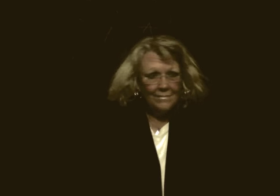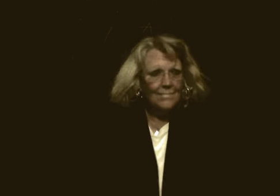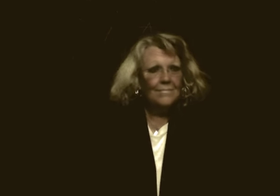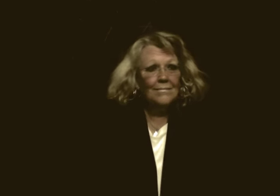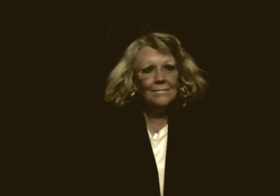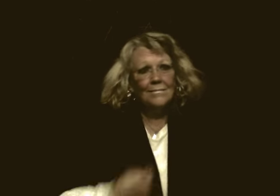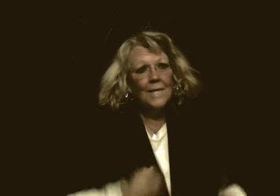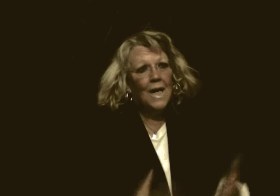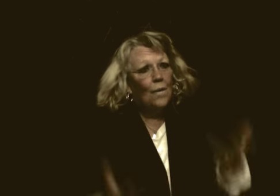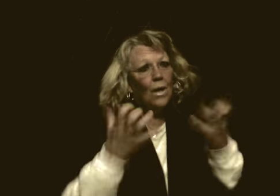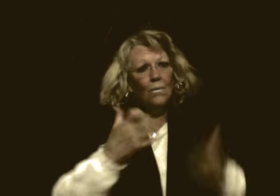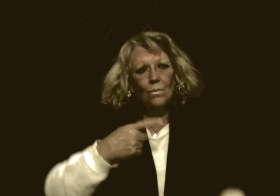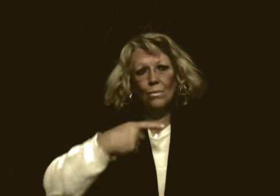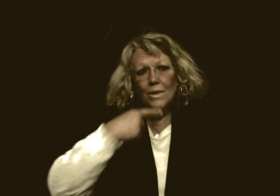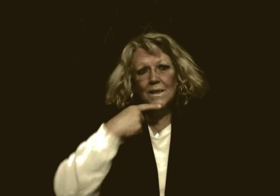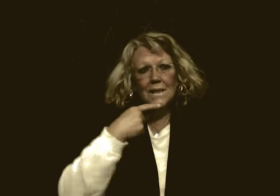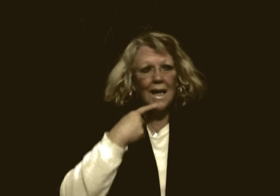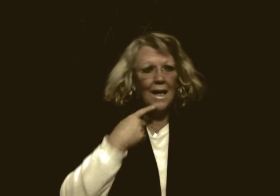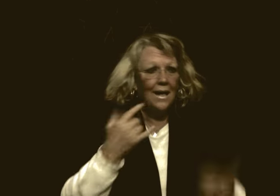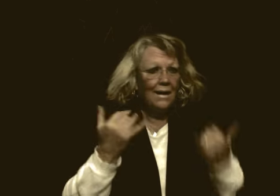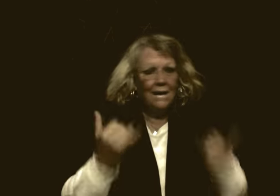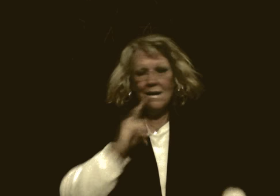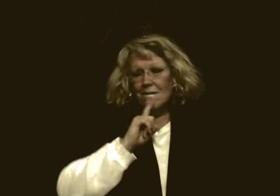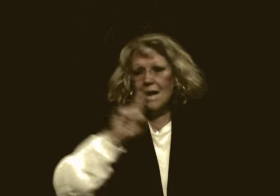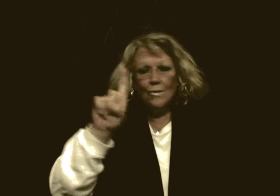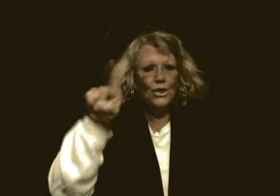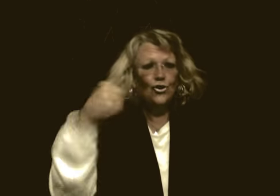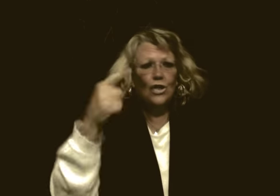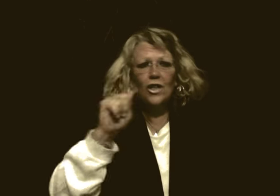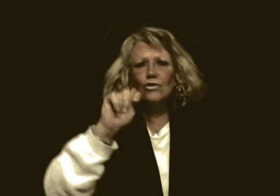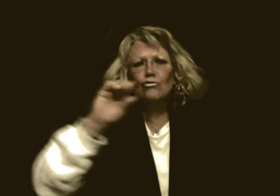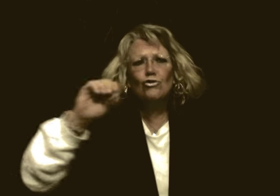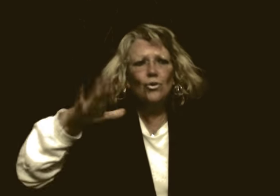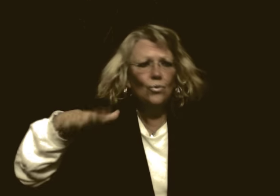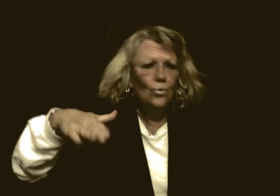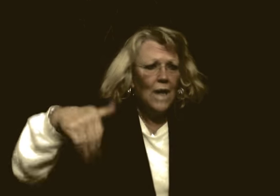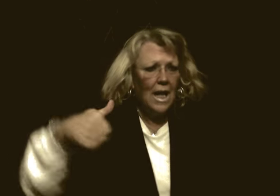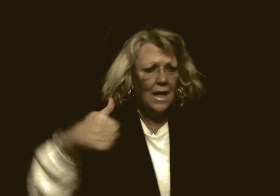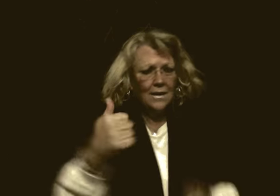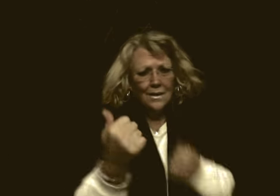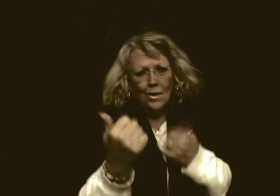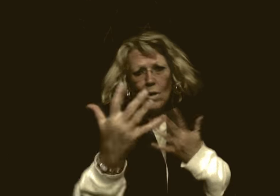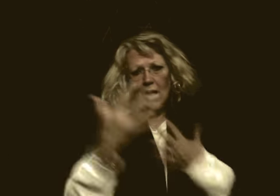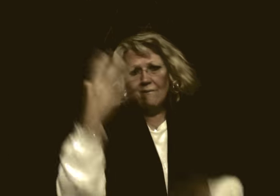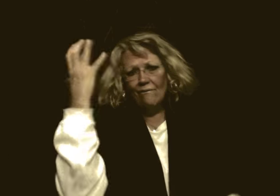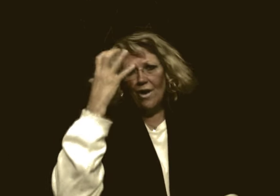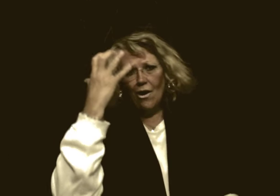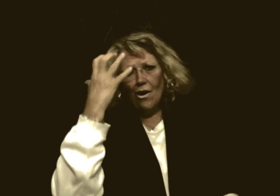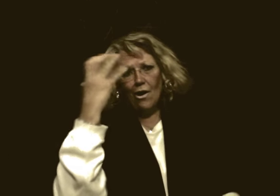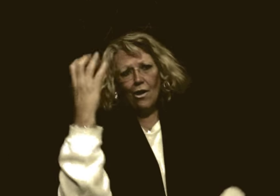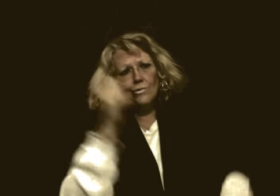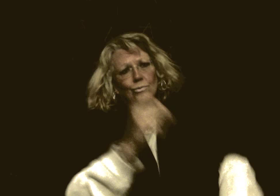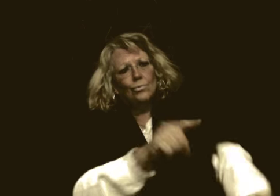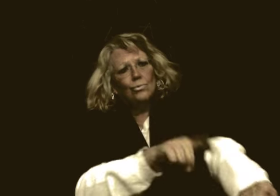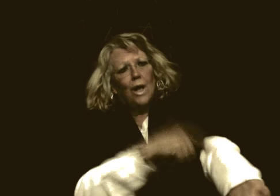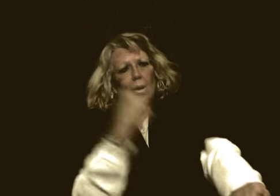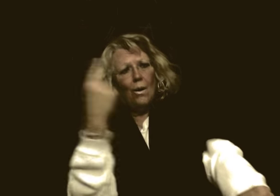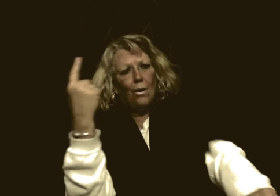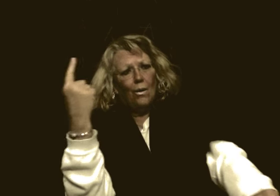I wanna say, now it's just too late, baby, it's not too long